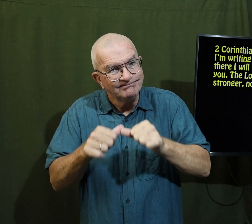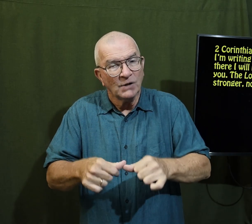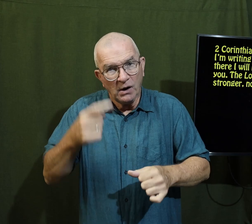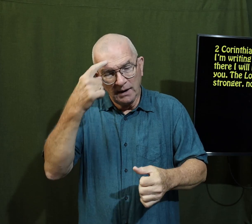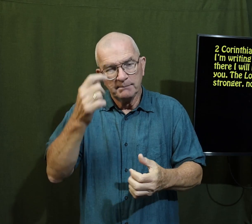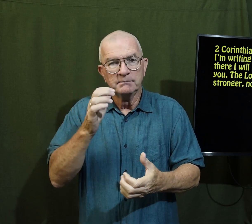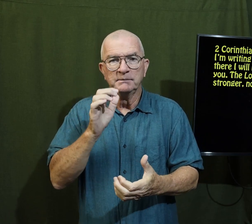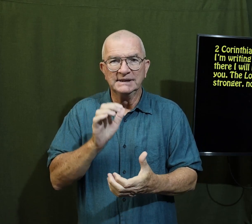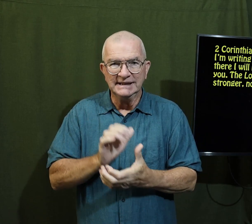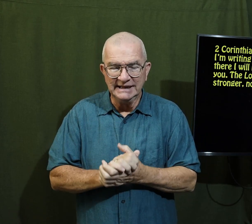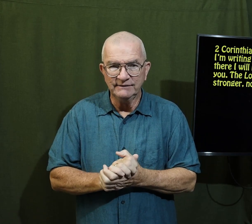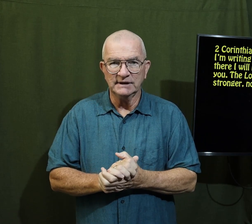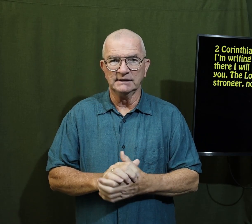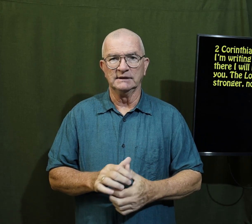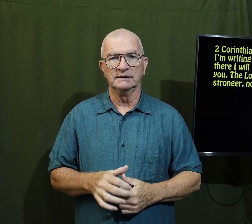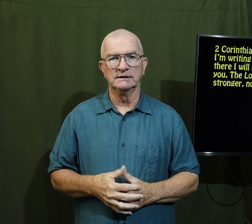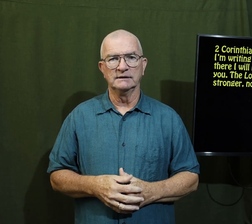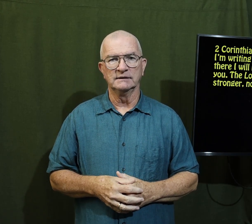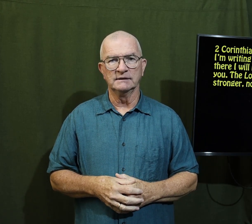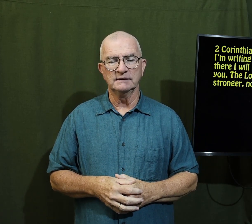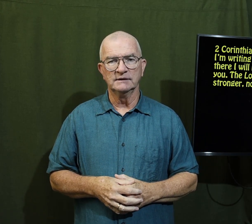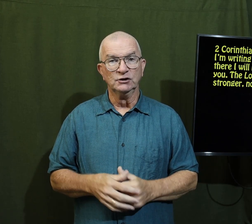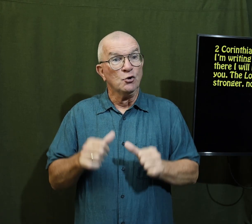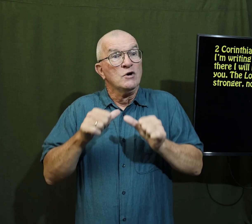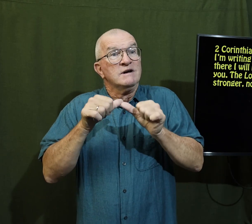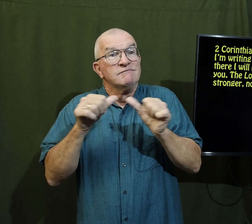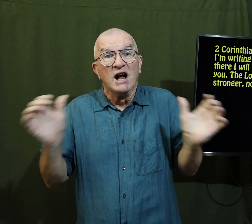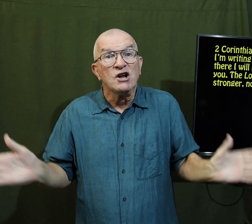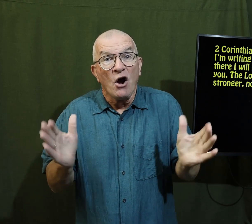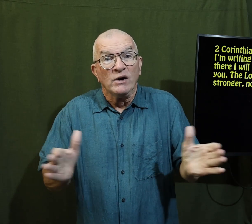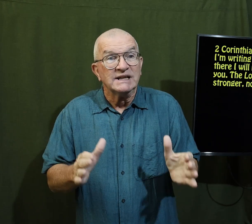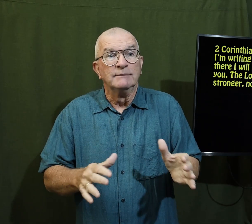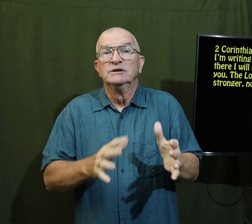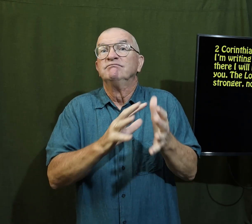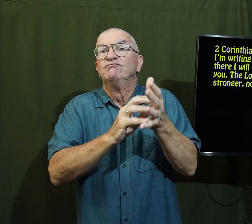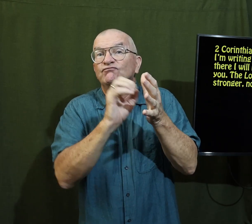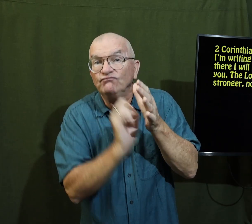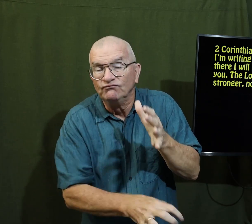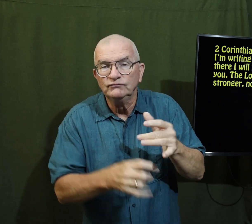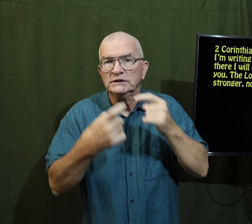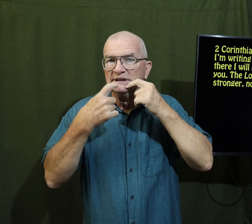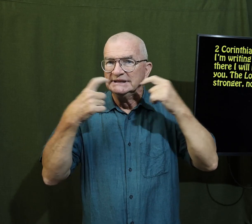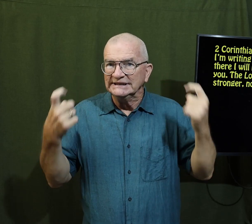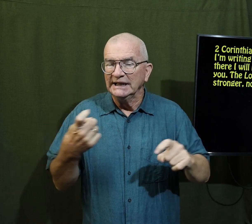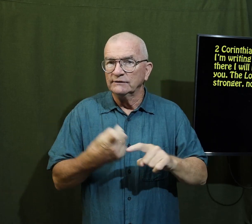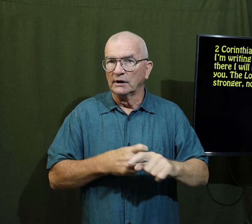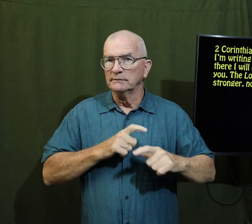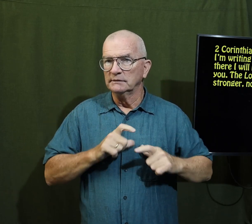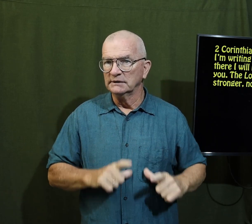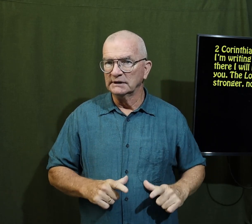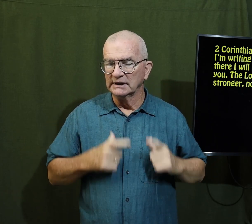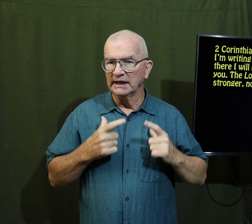to continue to believe encourage them to remove sin from their lives